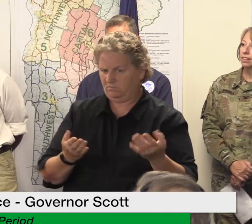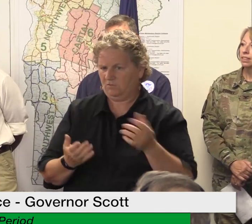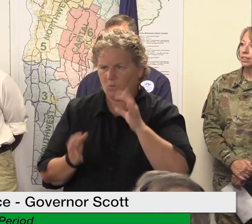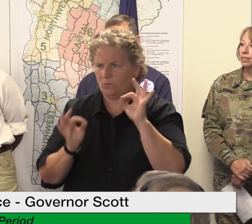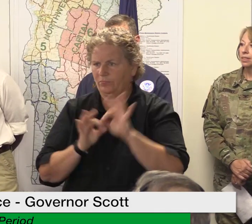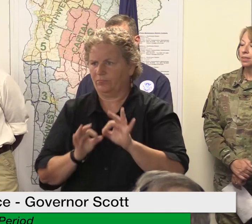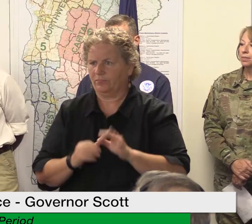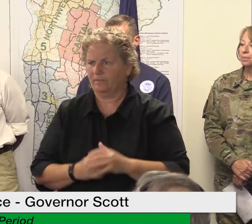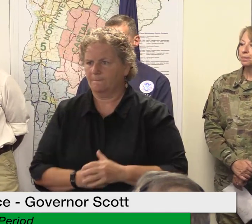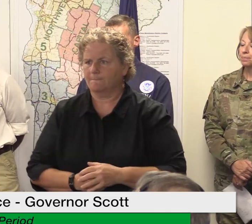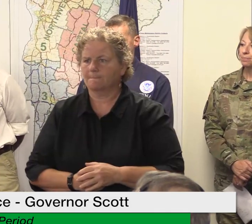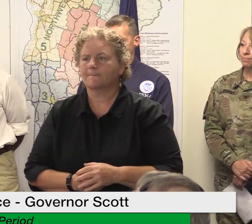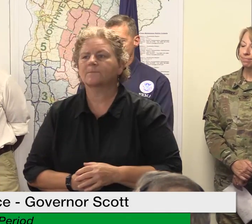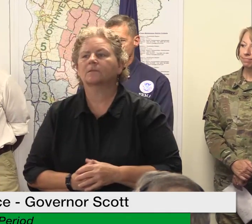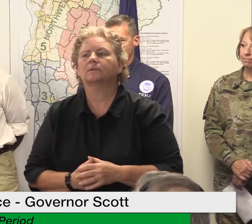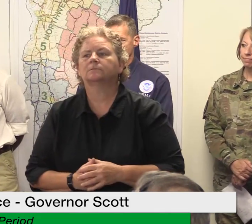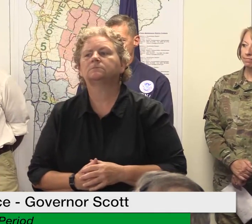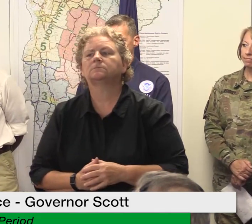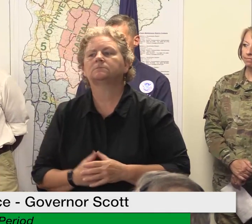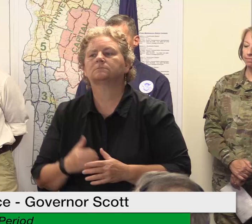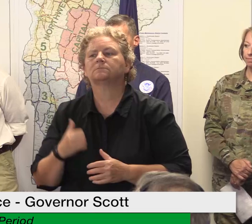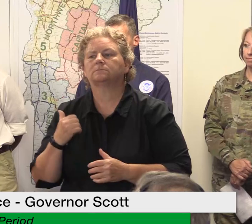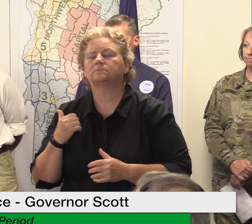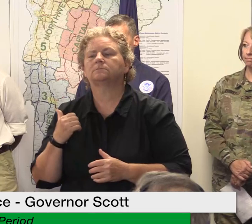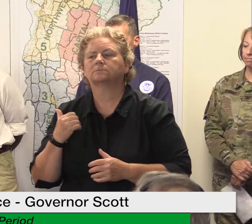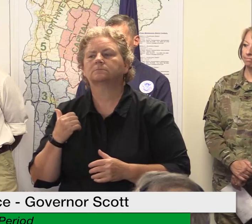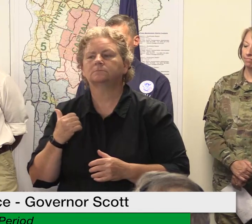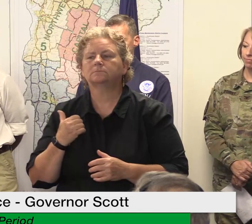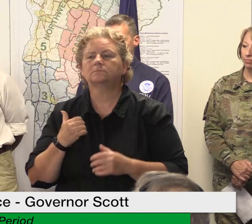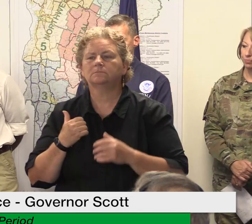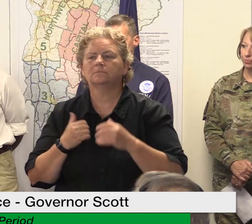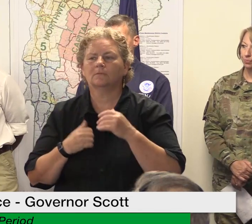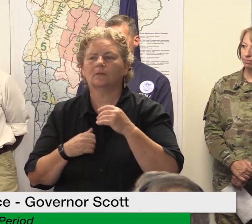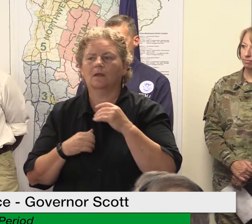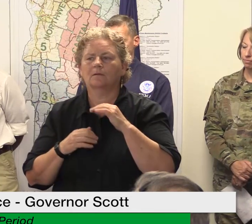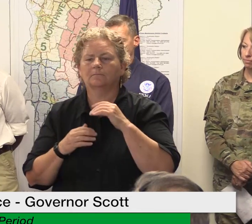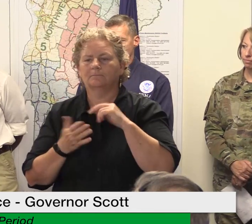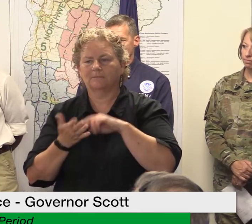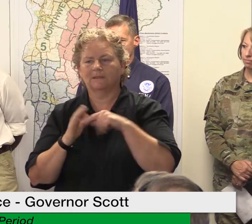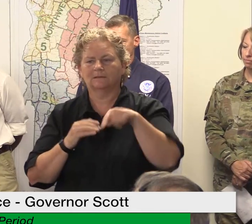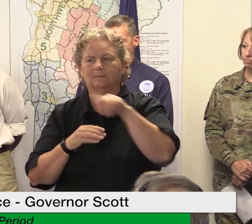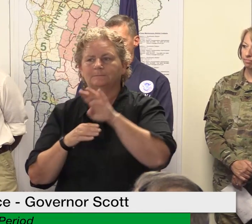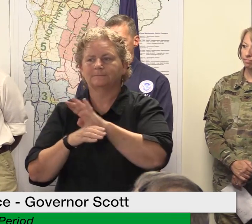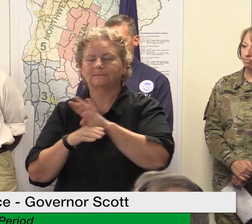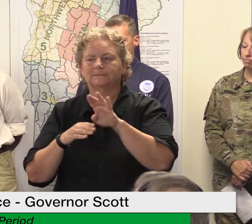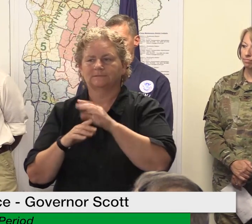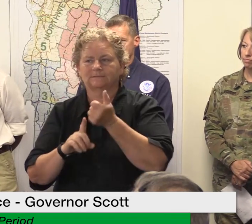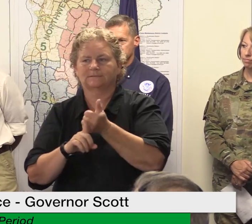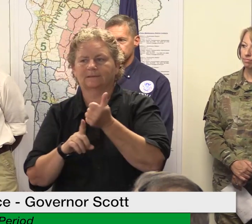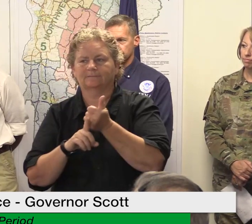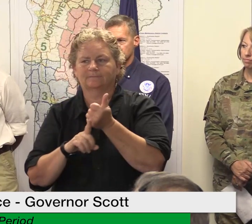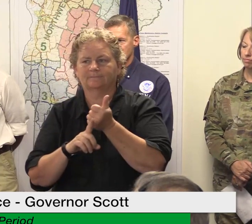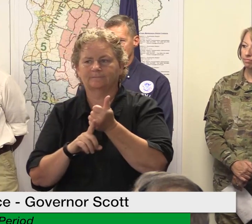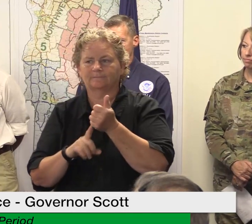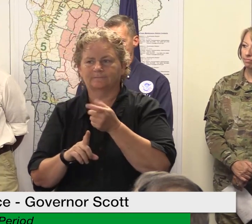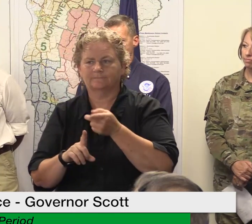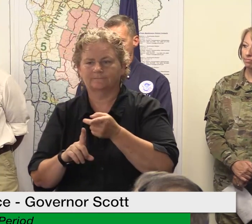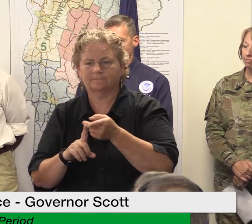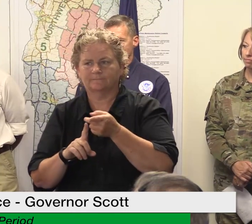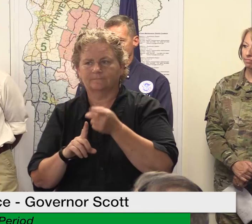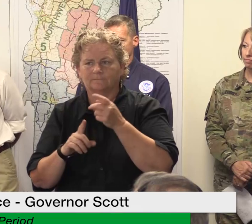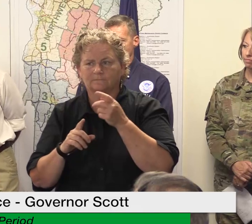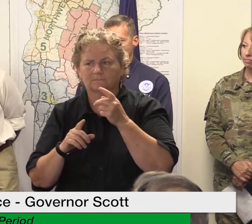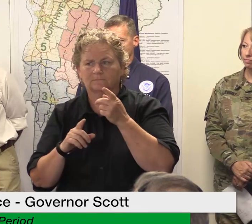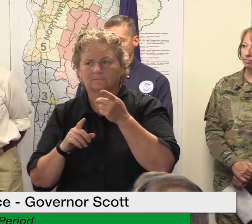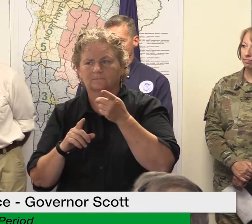think about ways that they might um do a little mitigation uh you know they can use this grant money